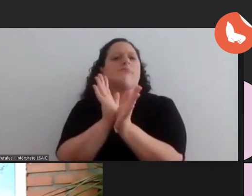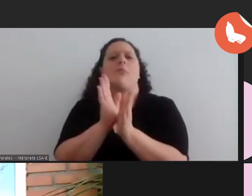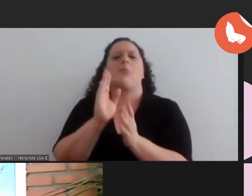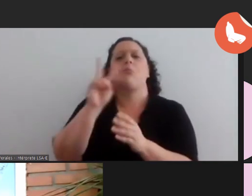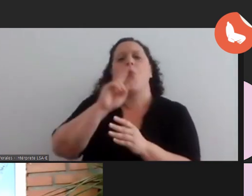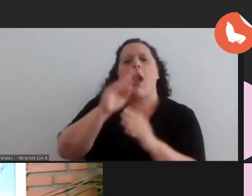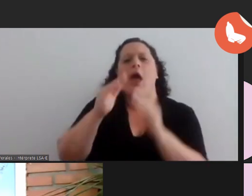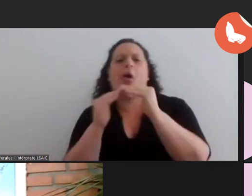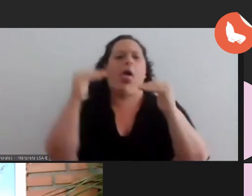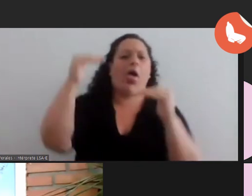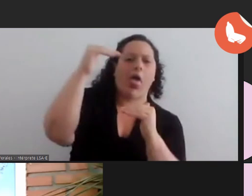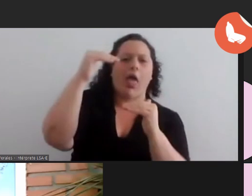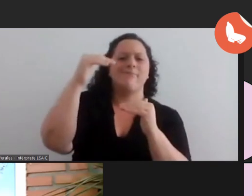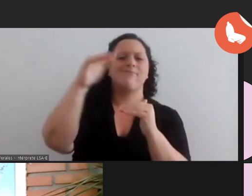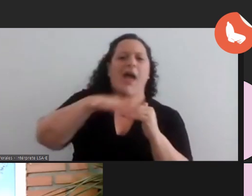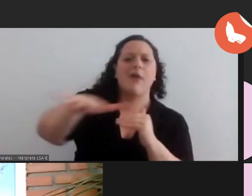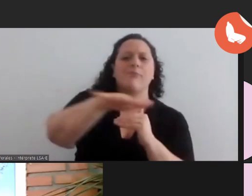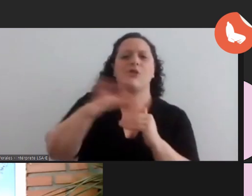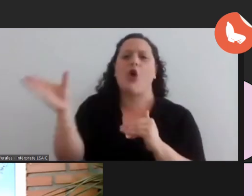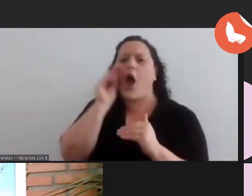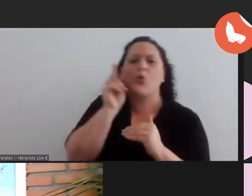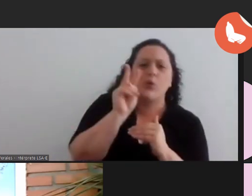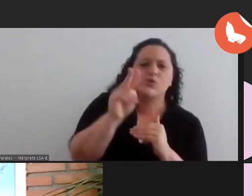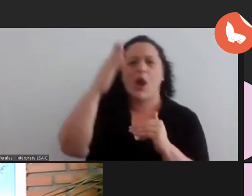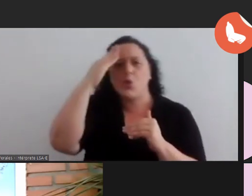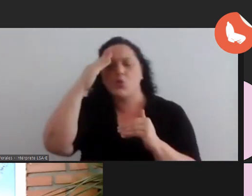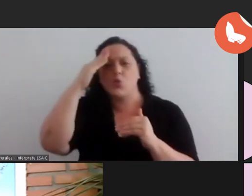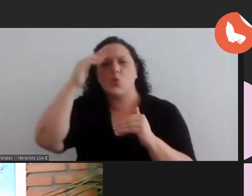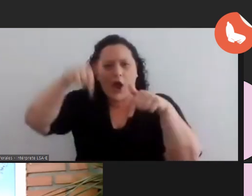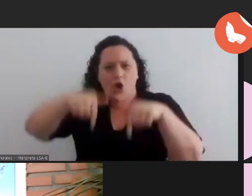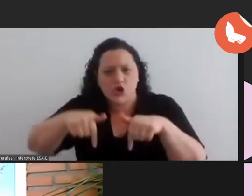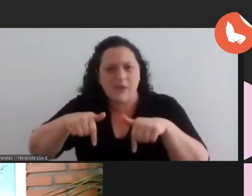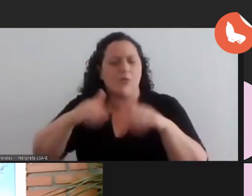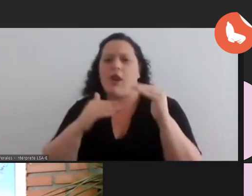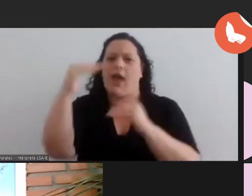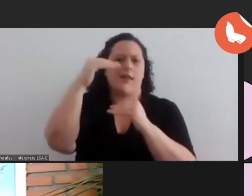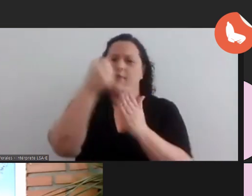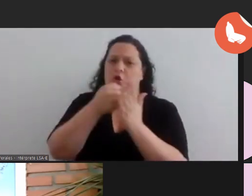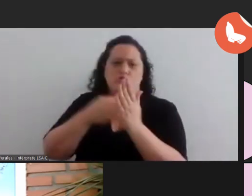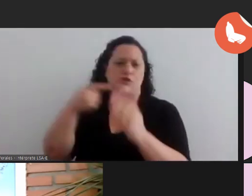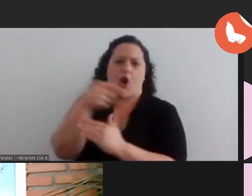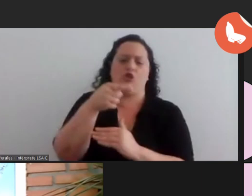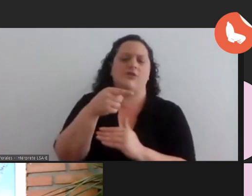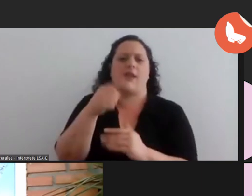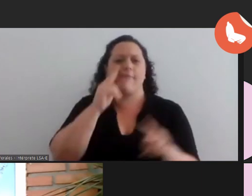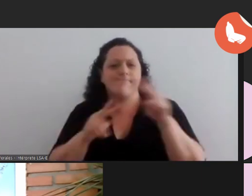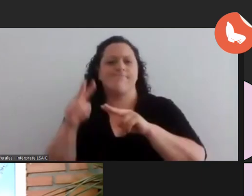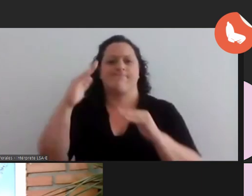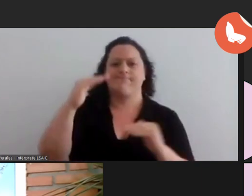representation in contemporary culture and in the audiovisual field and she